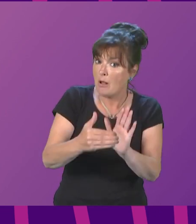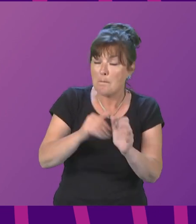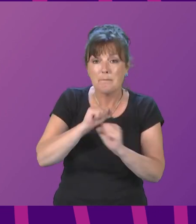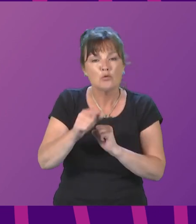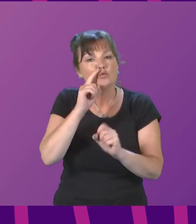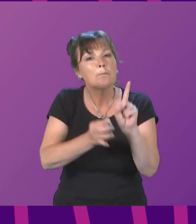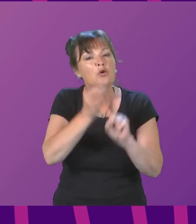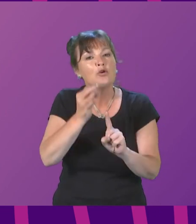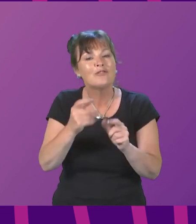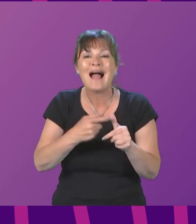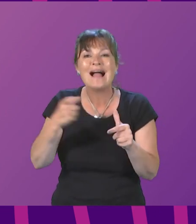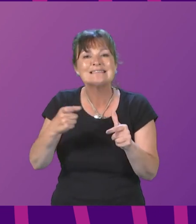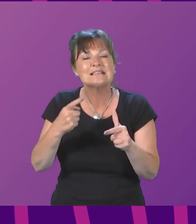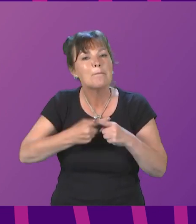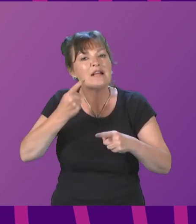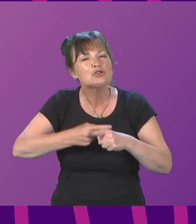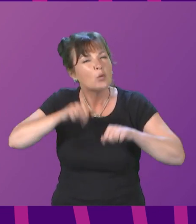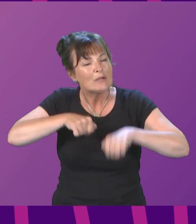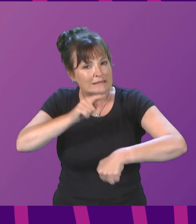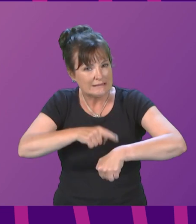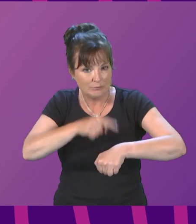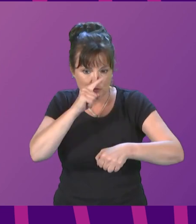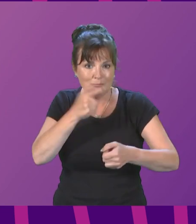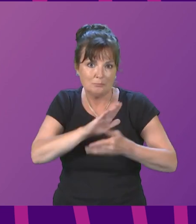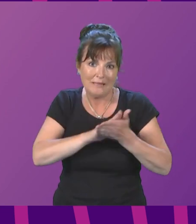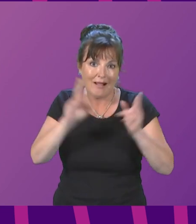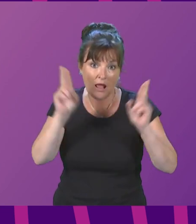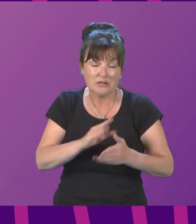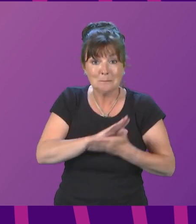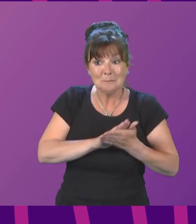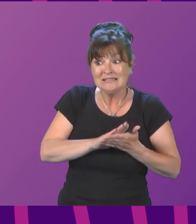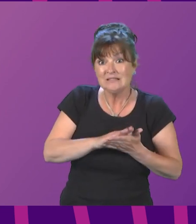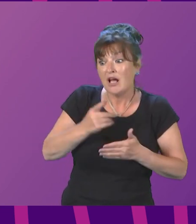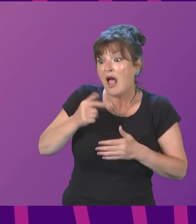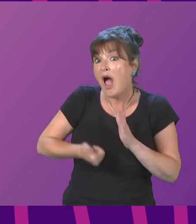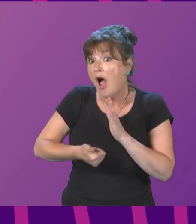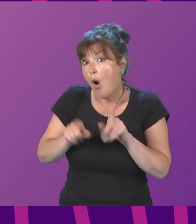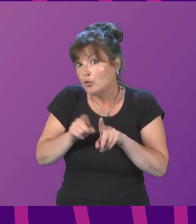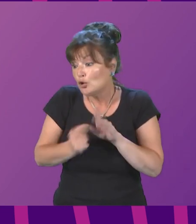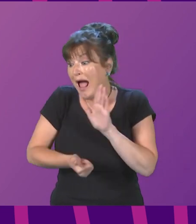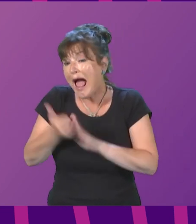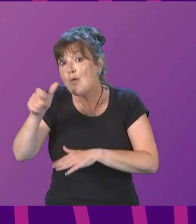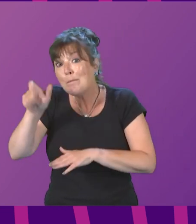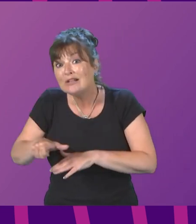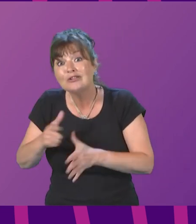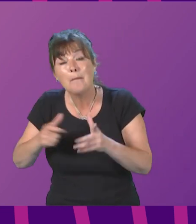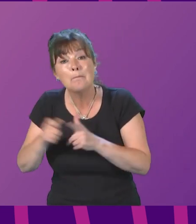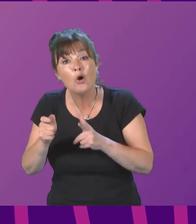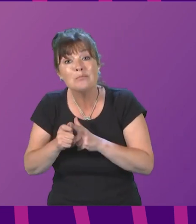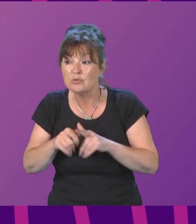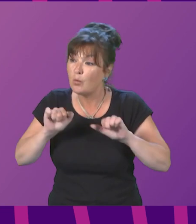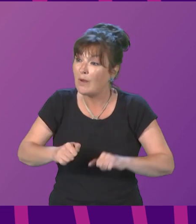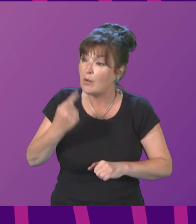emergency waiting times. We will ensure that waits of more than 18 months for outpatients are eliminated in most